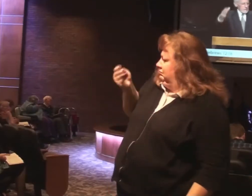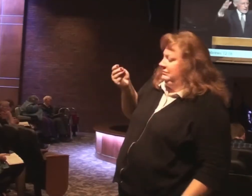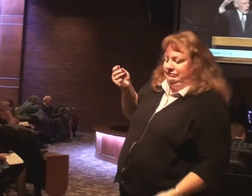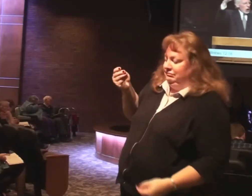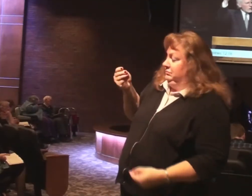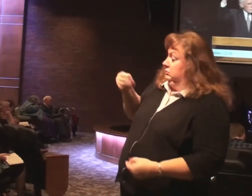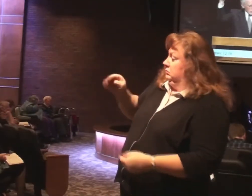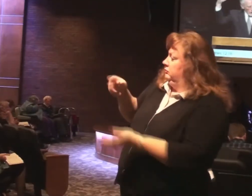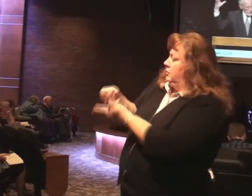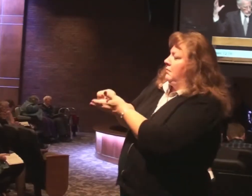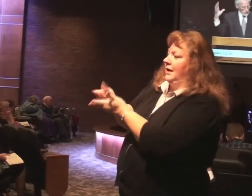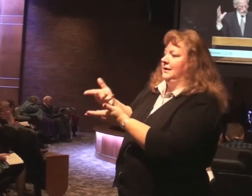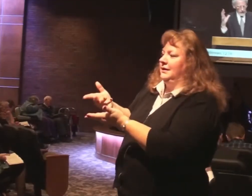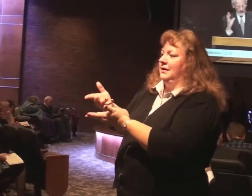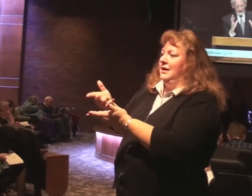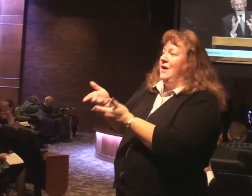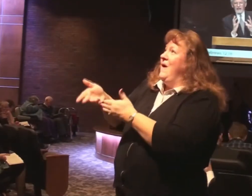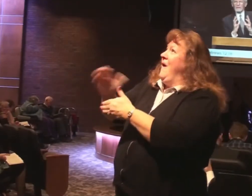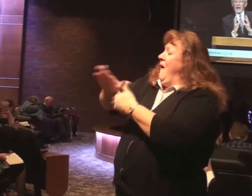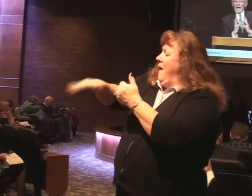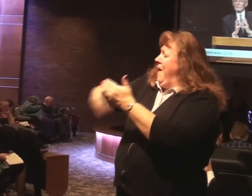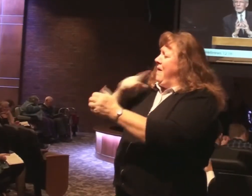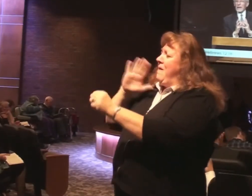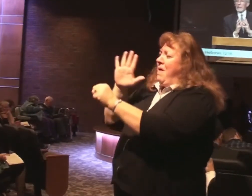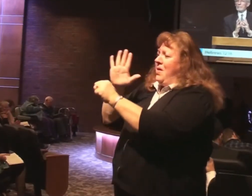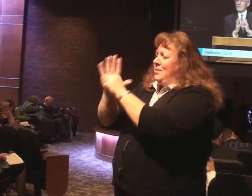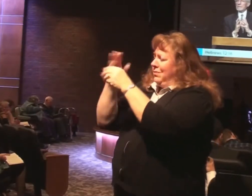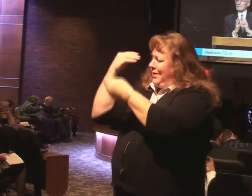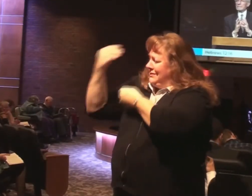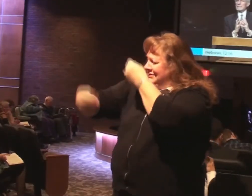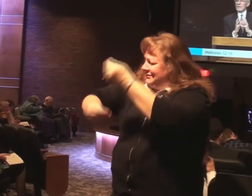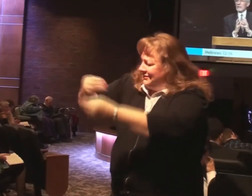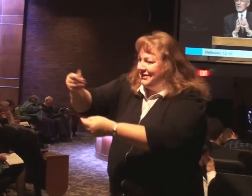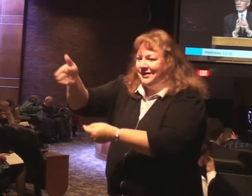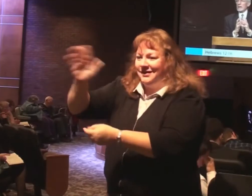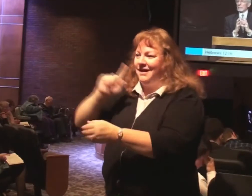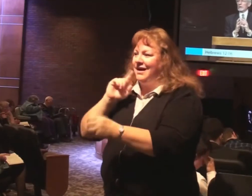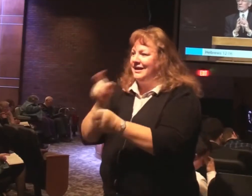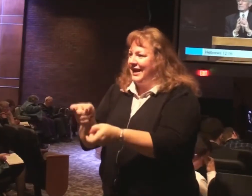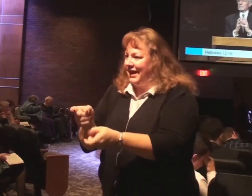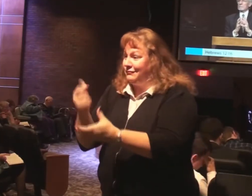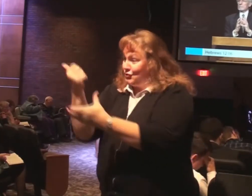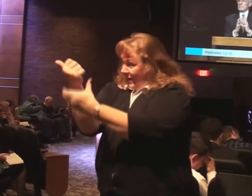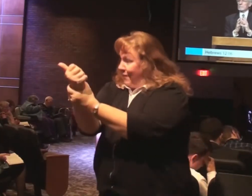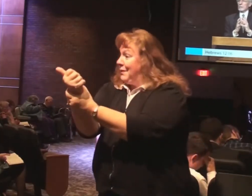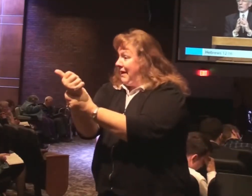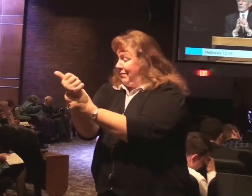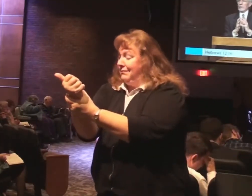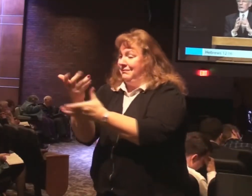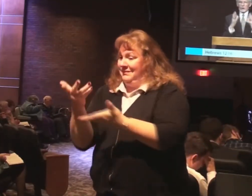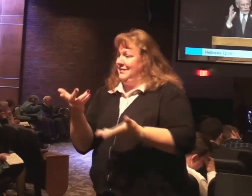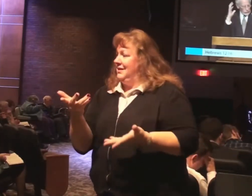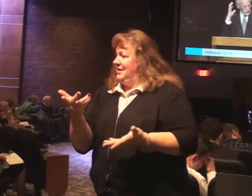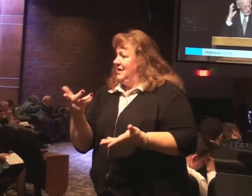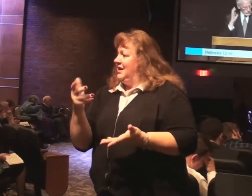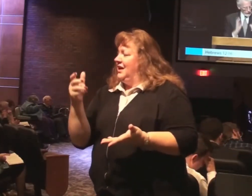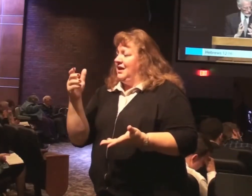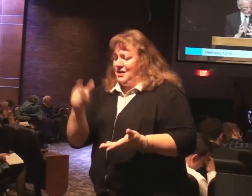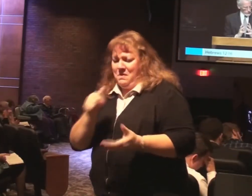All the promises God gave to Abraham. The Abrahamic covenant. The assurance and blessing of